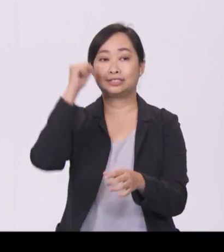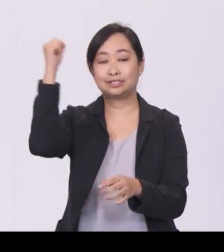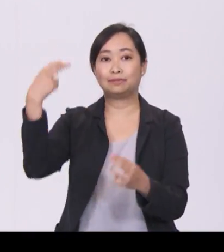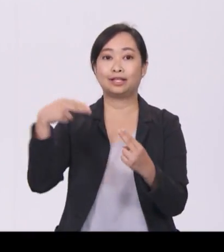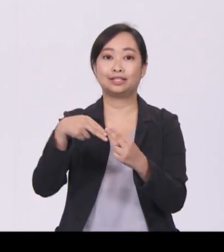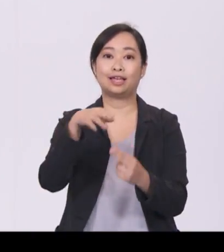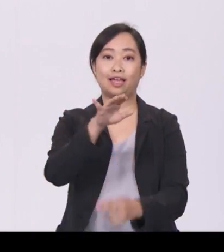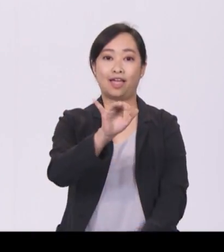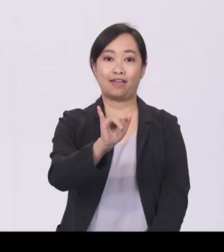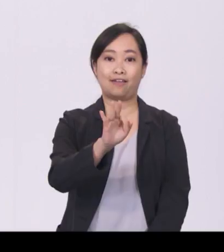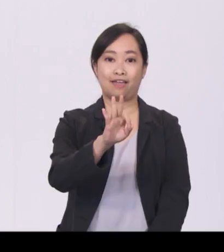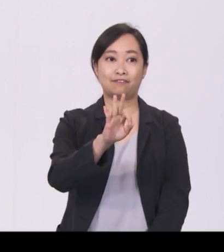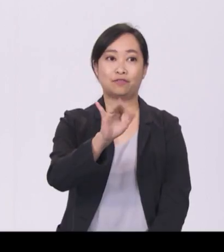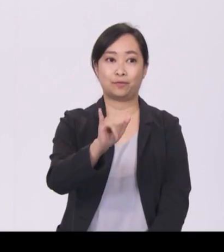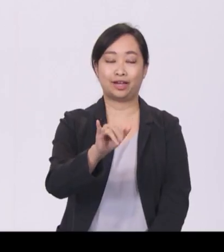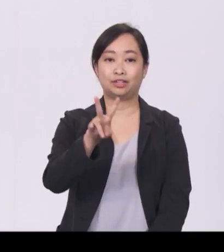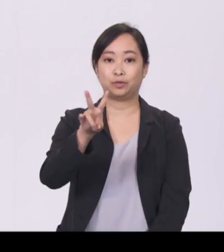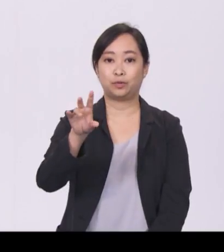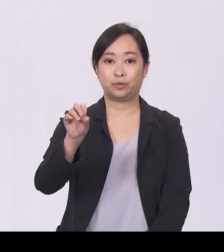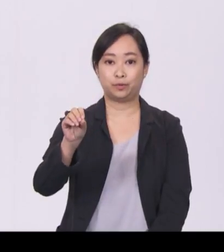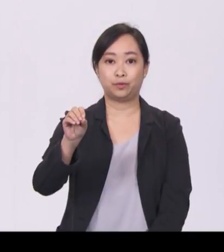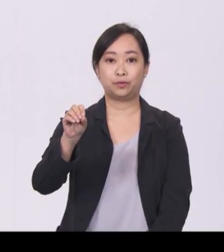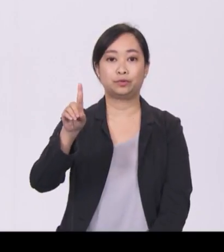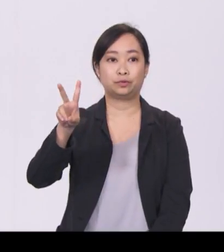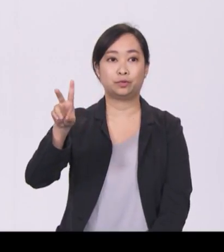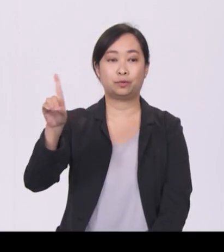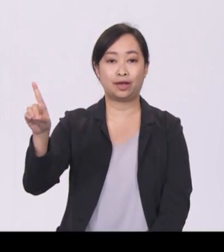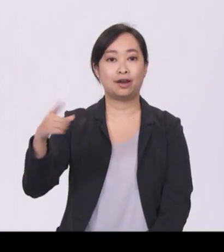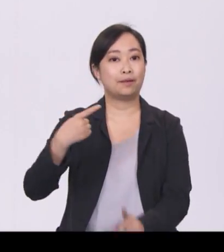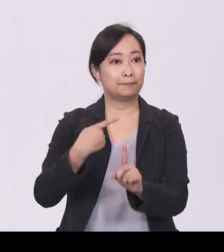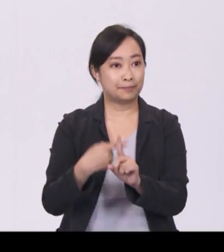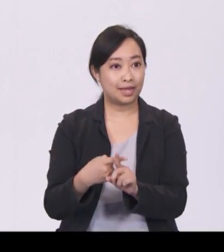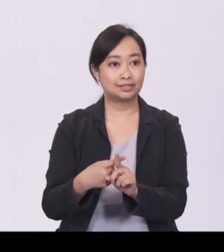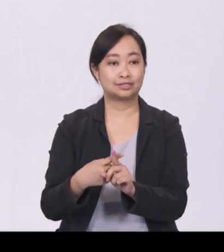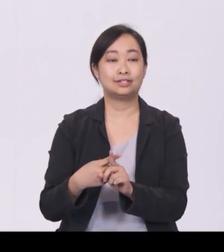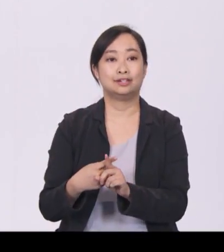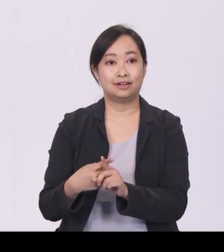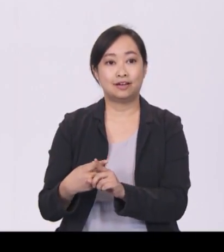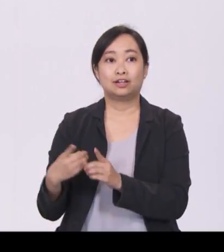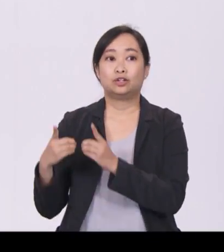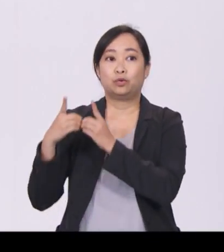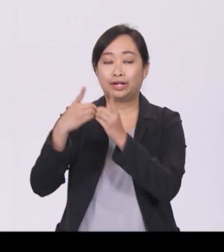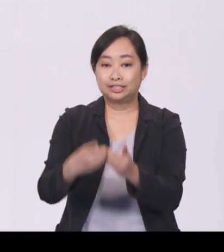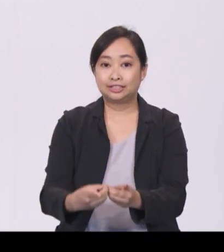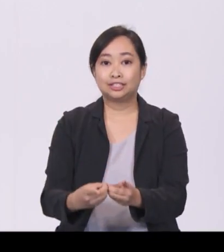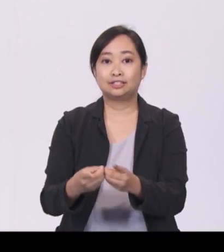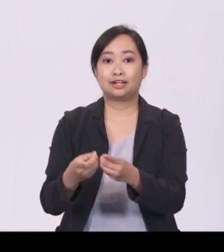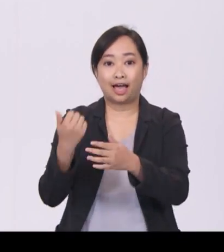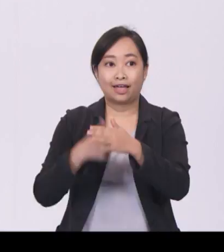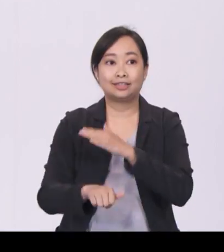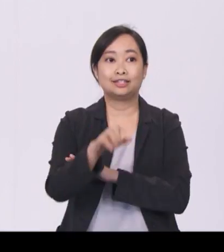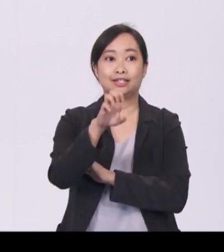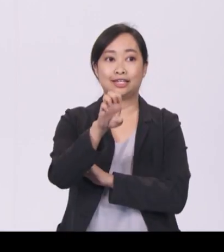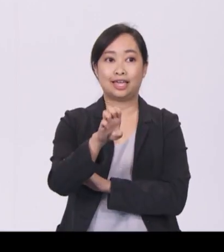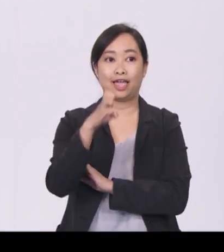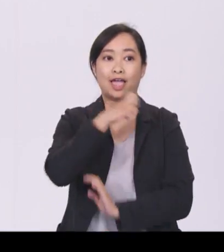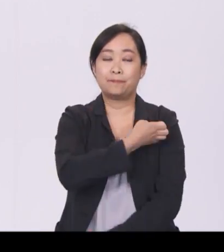Finally, I will provide dollar-for-dollar matching on donations received by the Empowering Life Fund, or ELF, under the